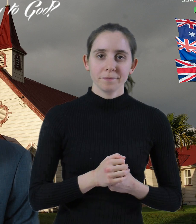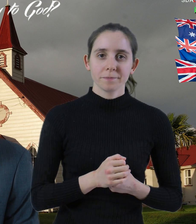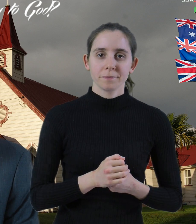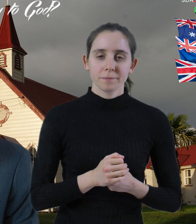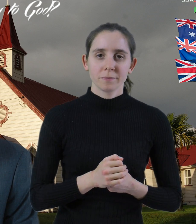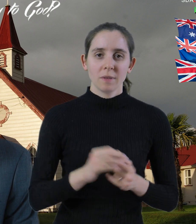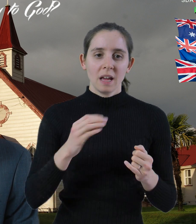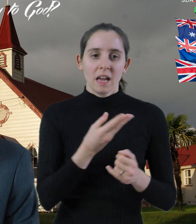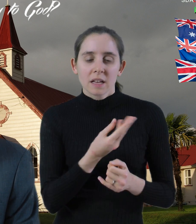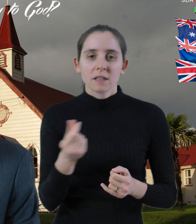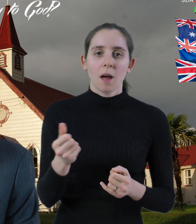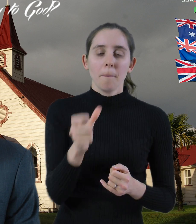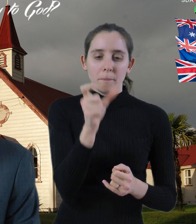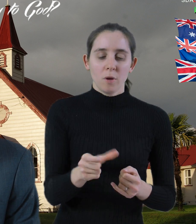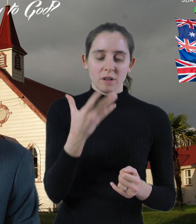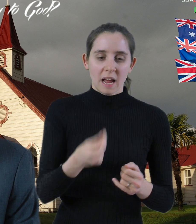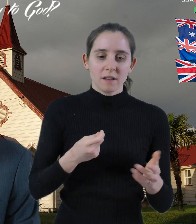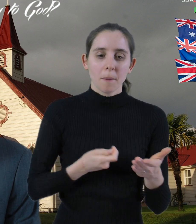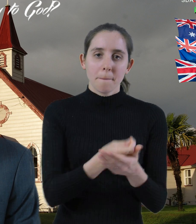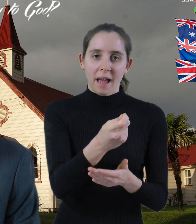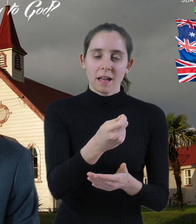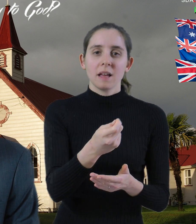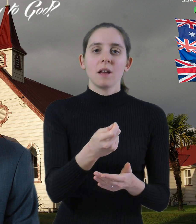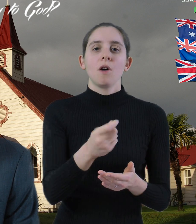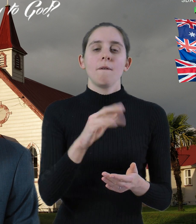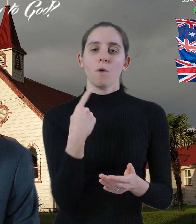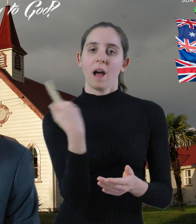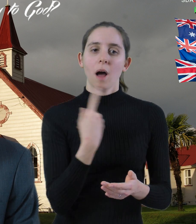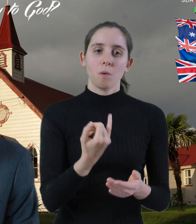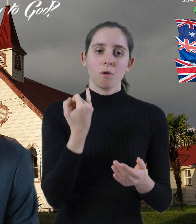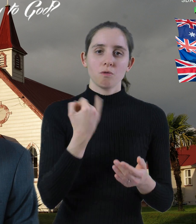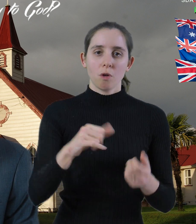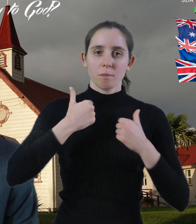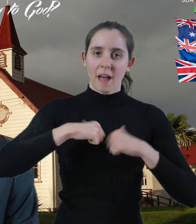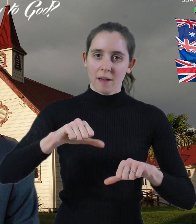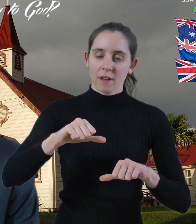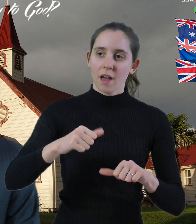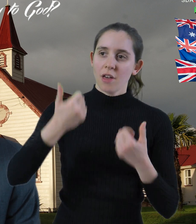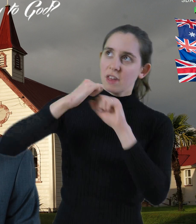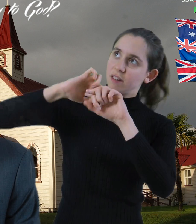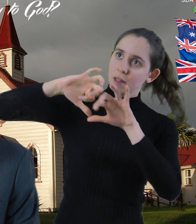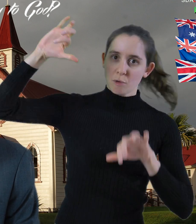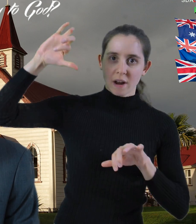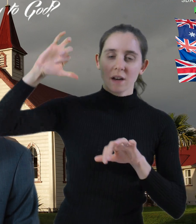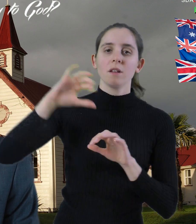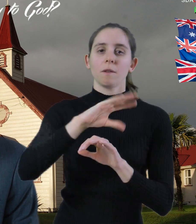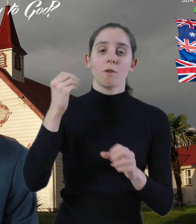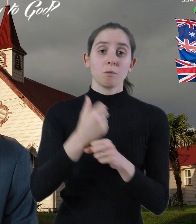Someone has to pay the price for our wrongdoing that separated us from God. And